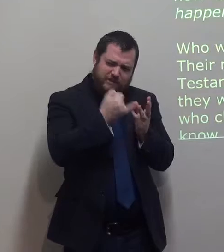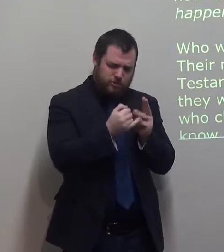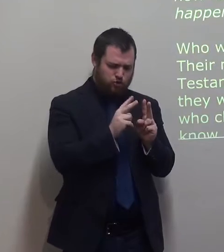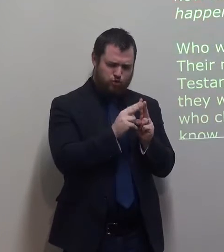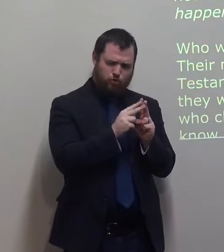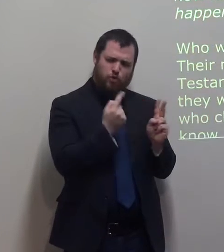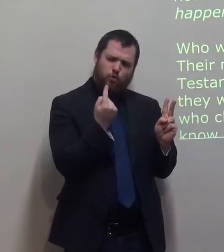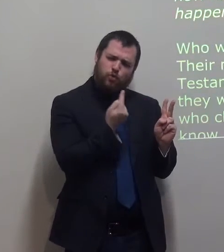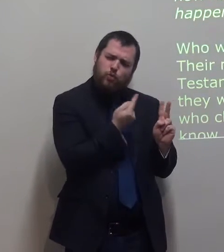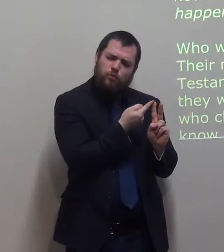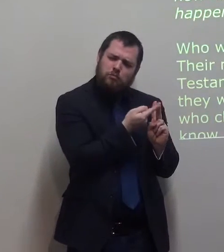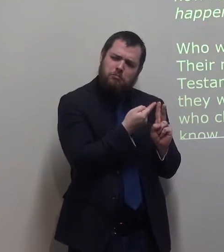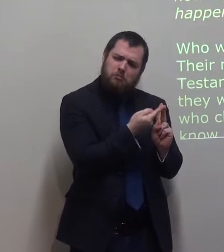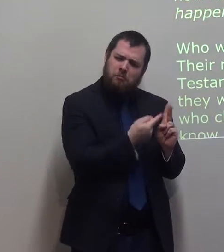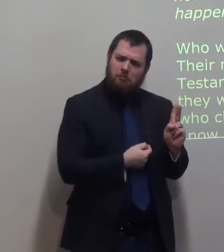The names and not in the Old Testament.